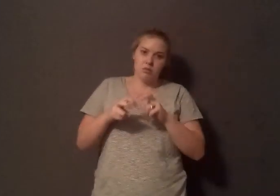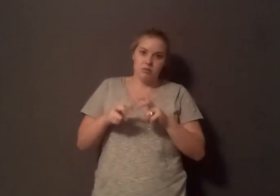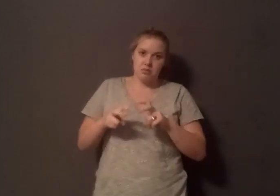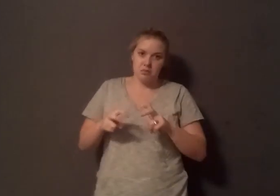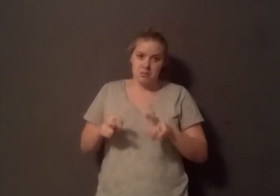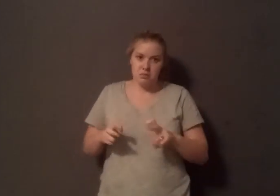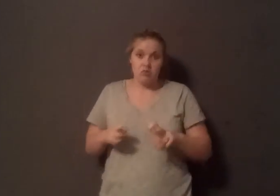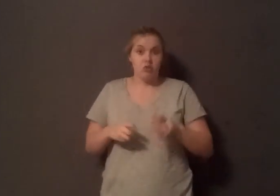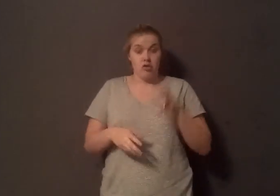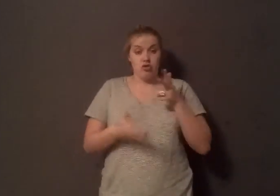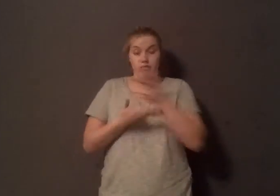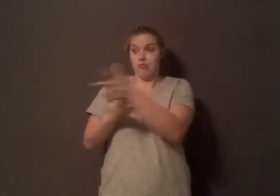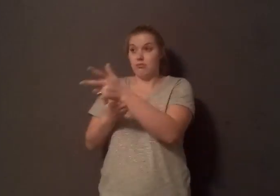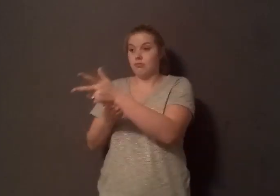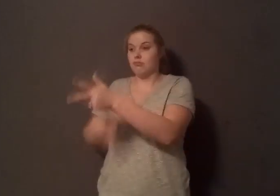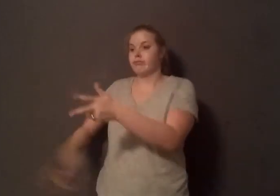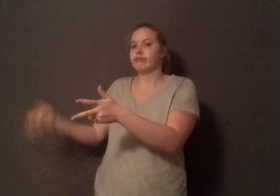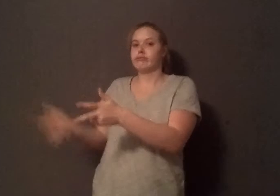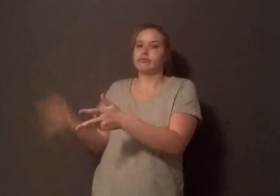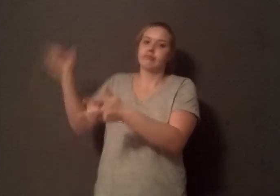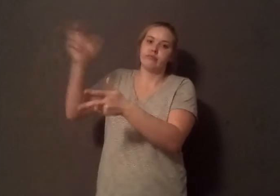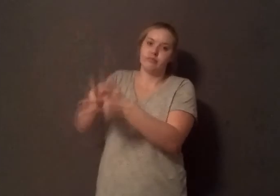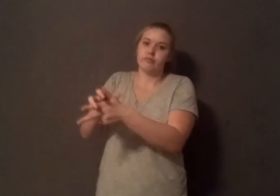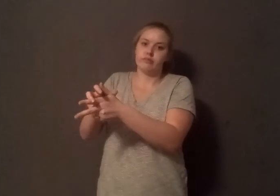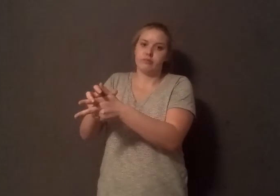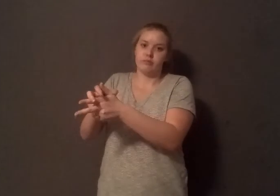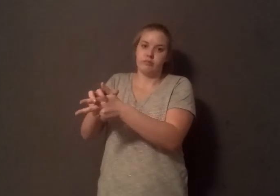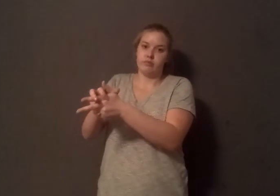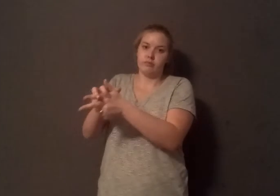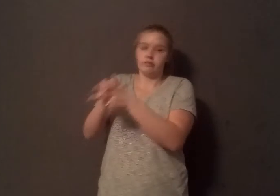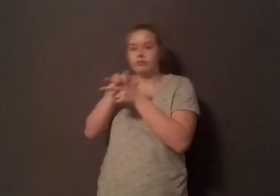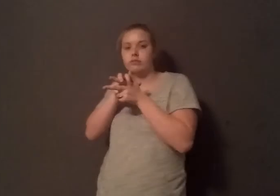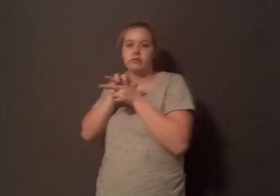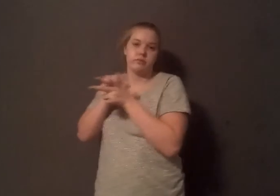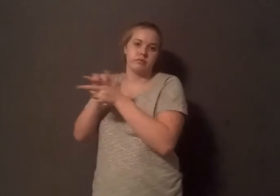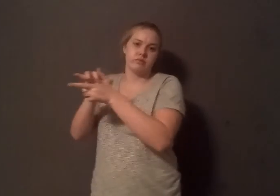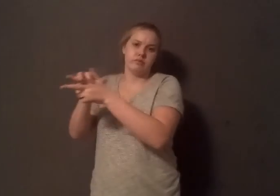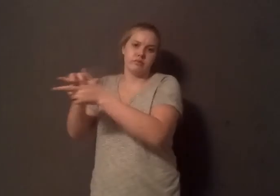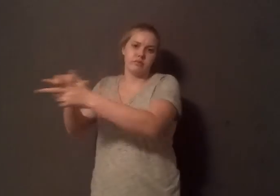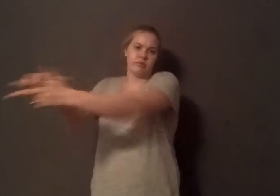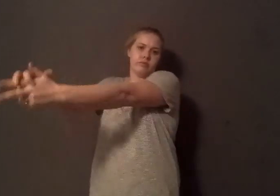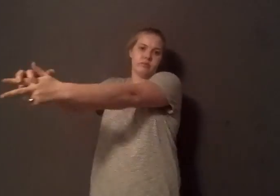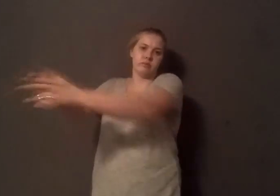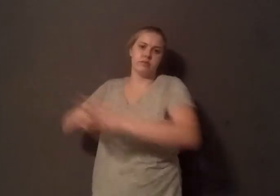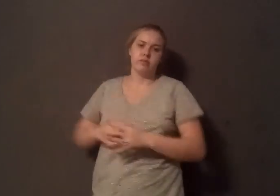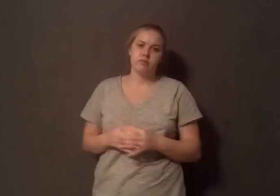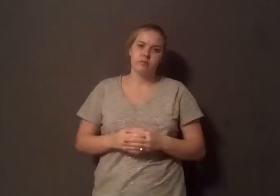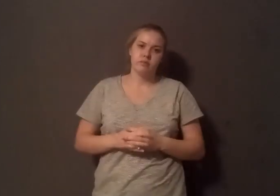and pick them up, take them to the processing plant in Rose Hill, round them up into feet, and feed it back to the